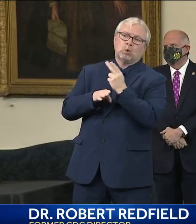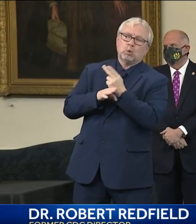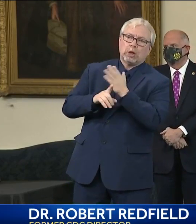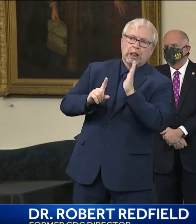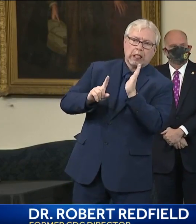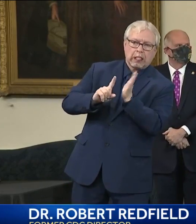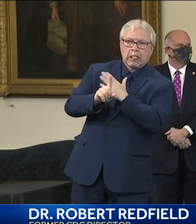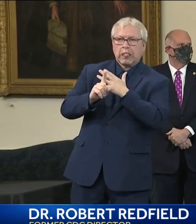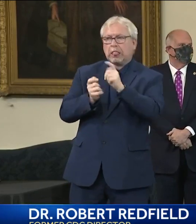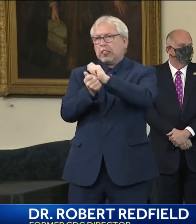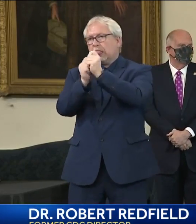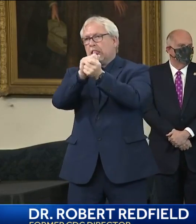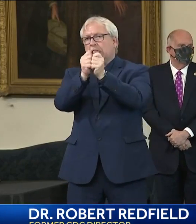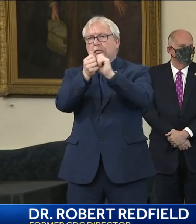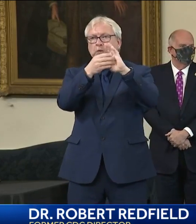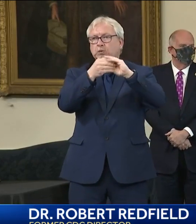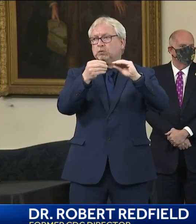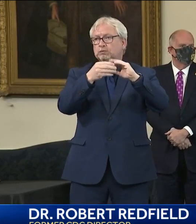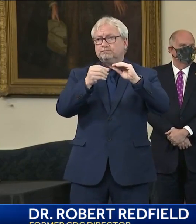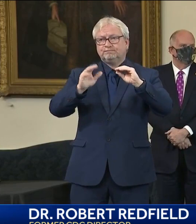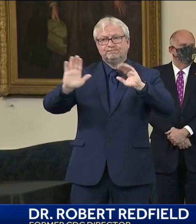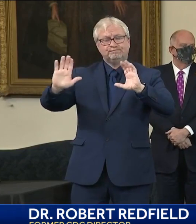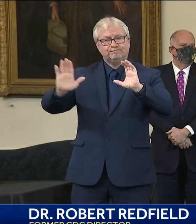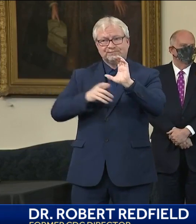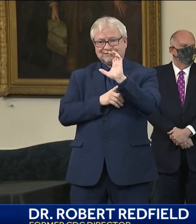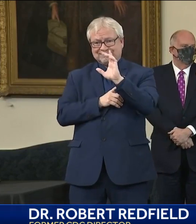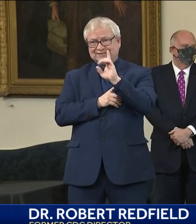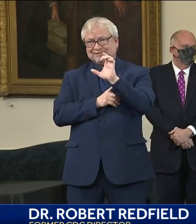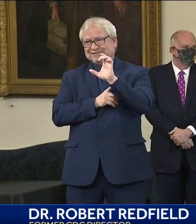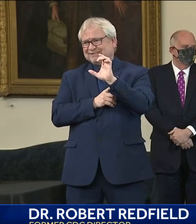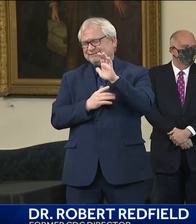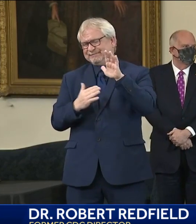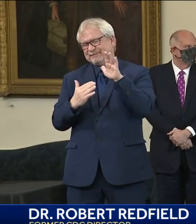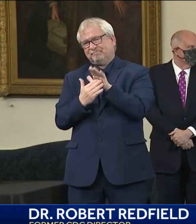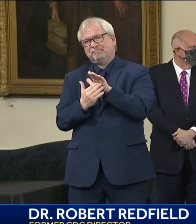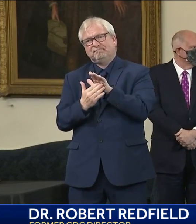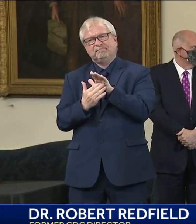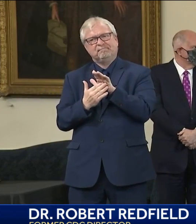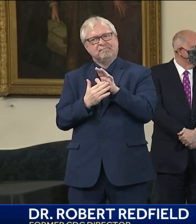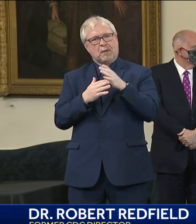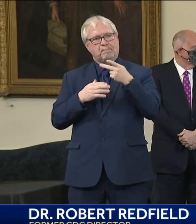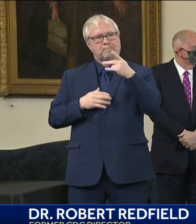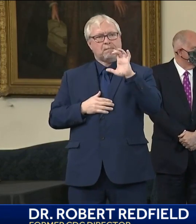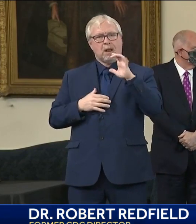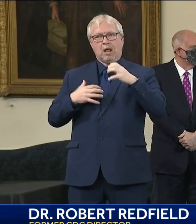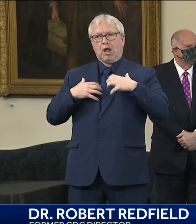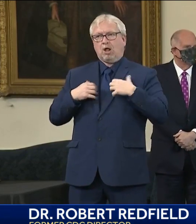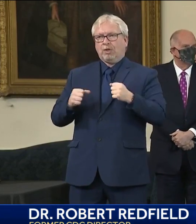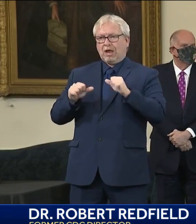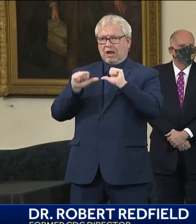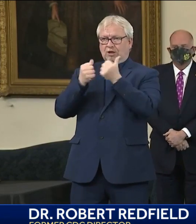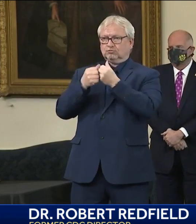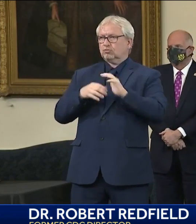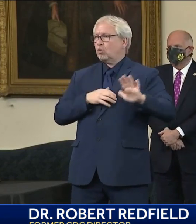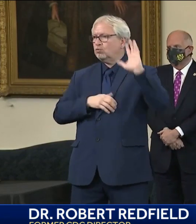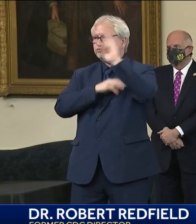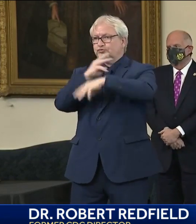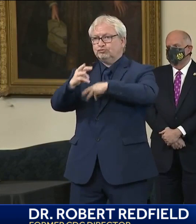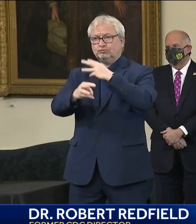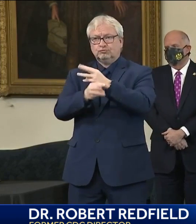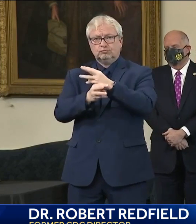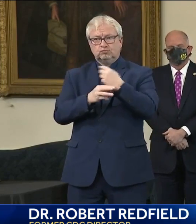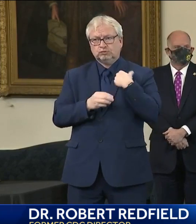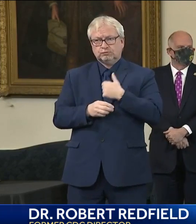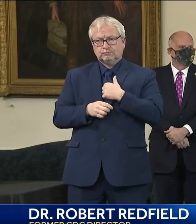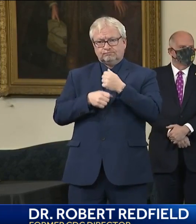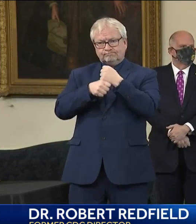most premier public health agency in the world. We generated literally, you know, thousands of pages of